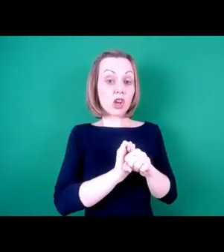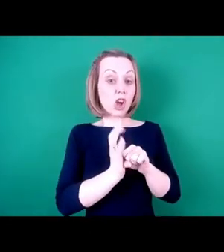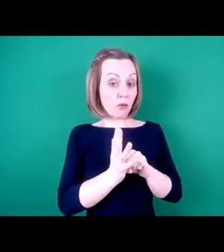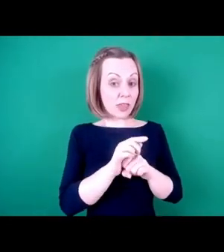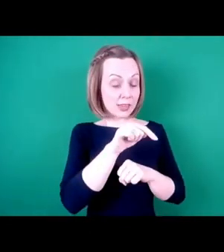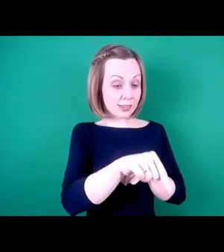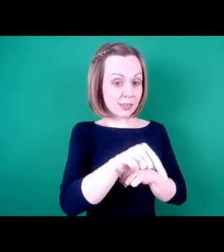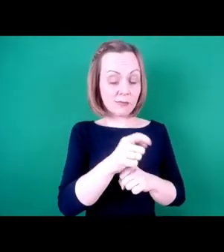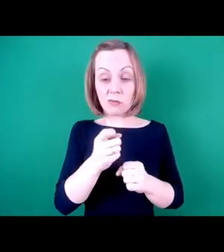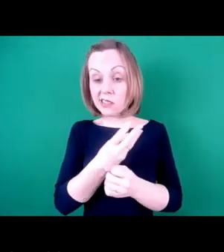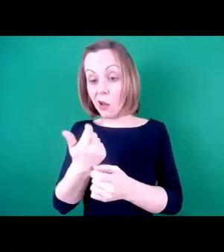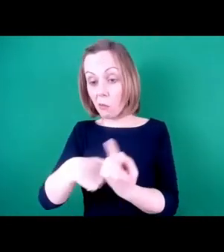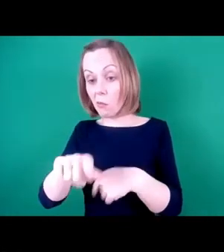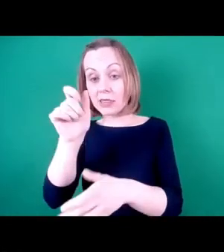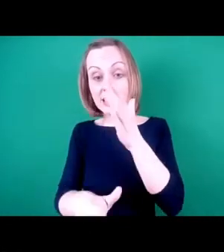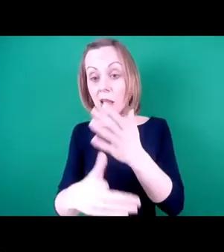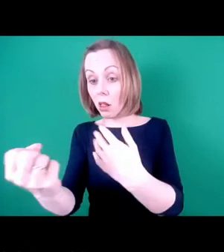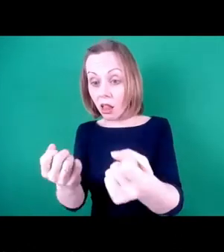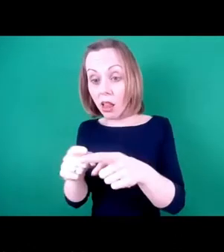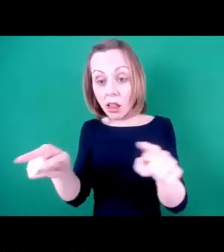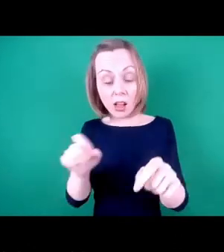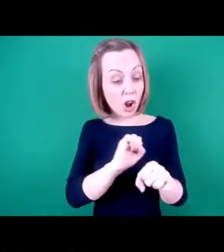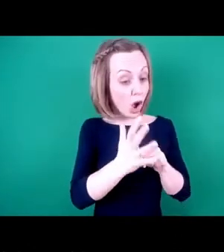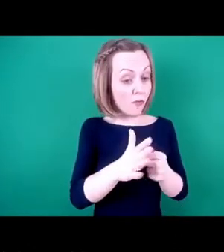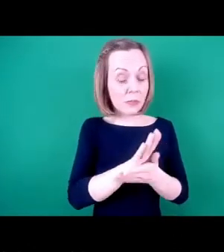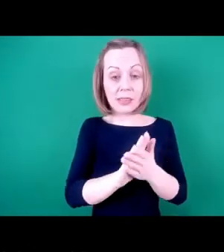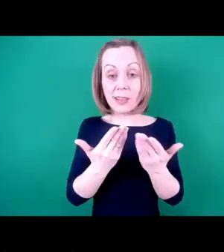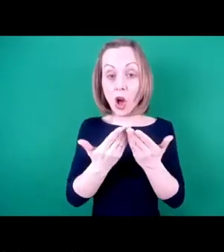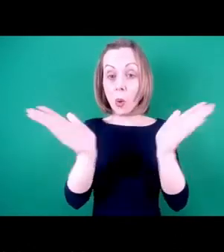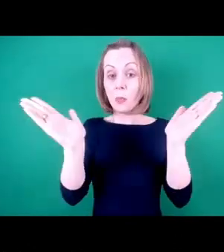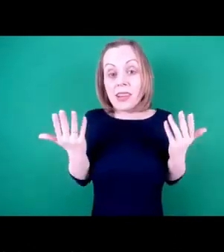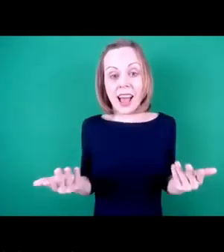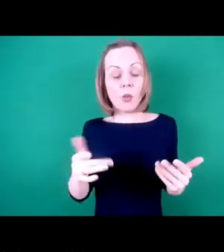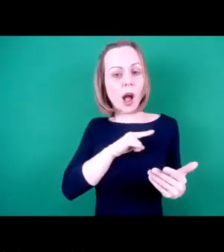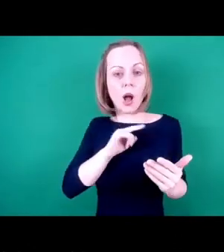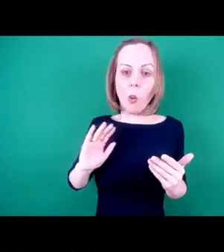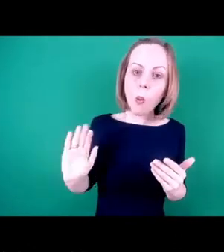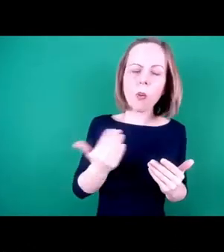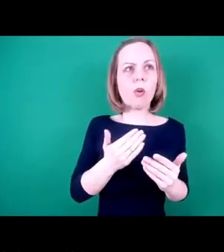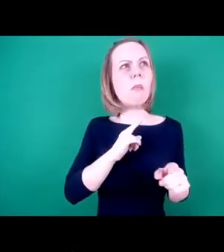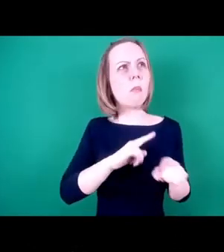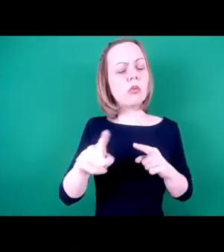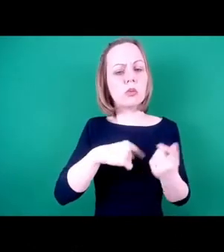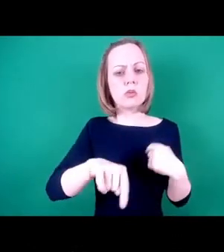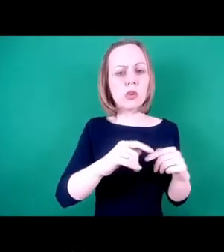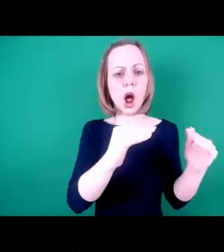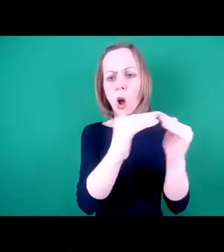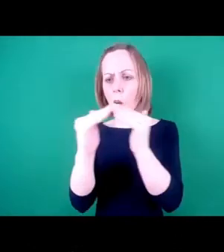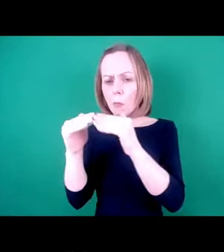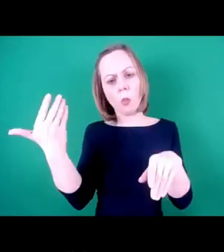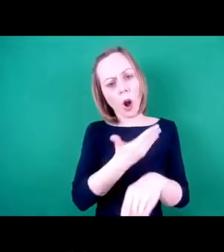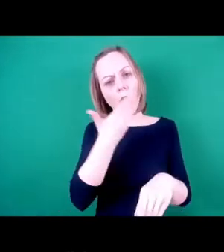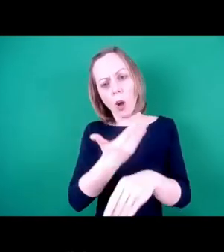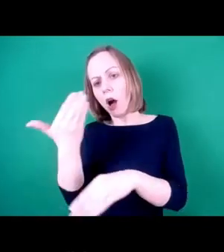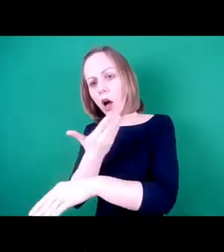people with disabilities, it's opened up things because everybody's working from home now, almost everybody. And so it